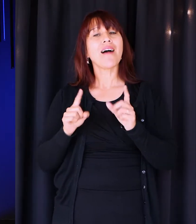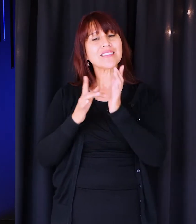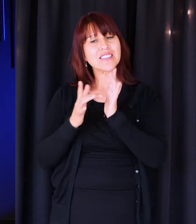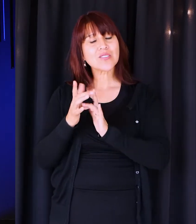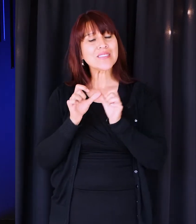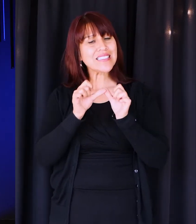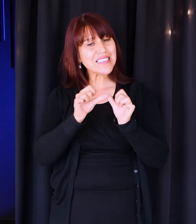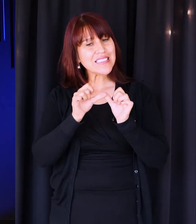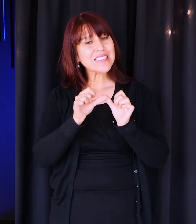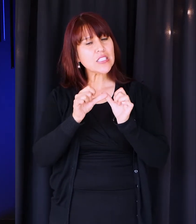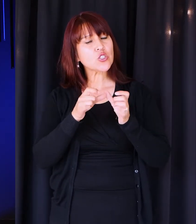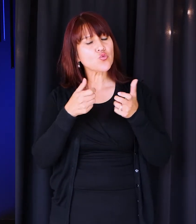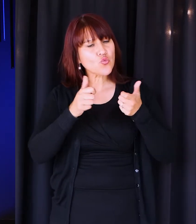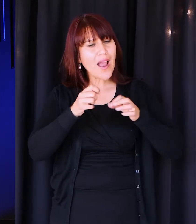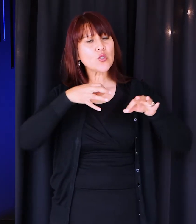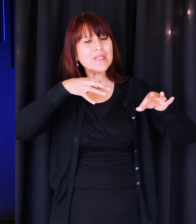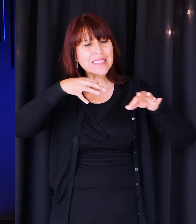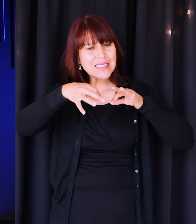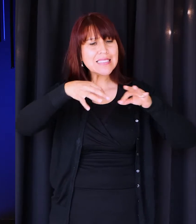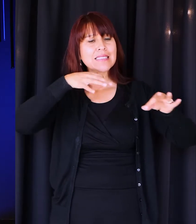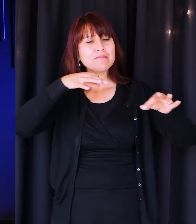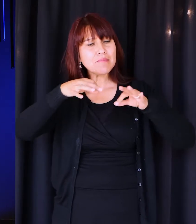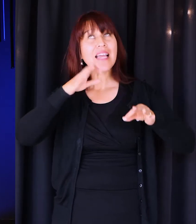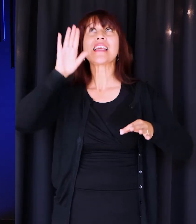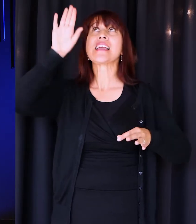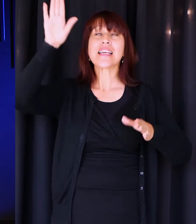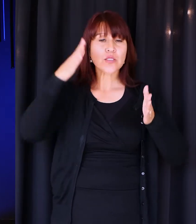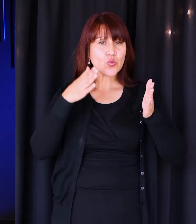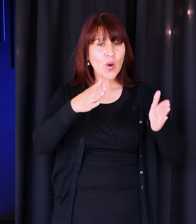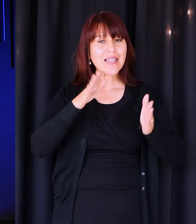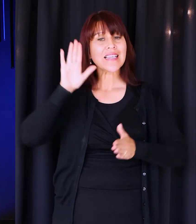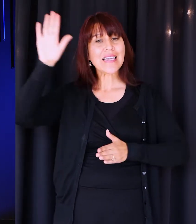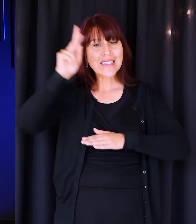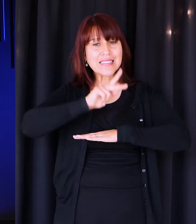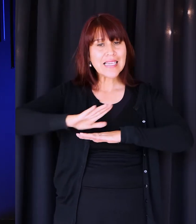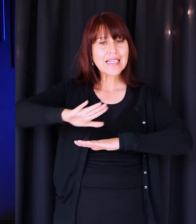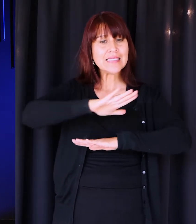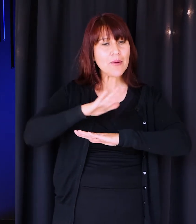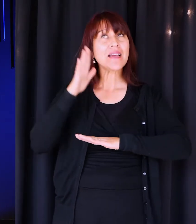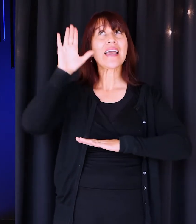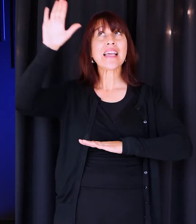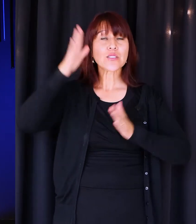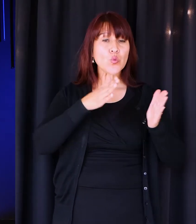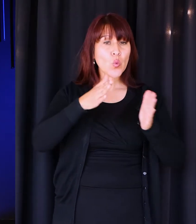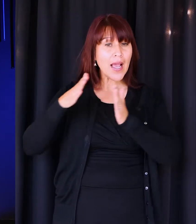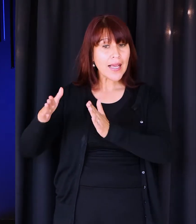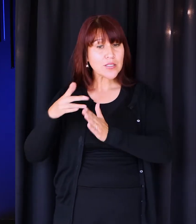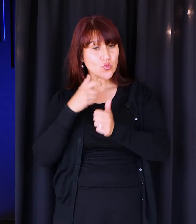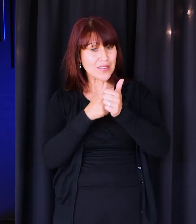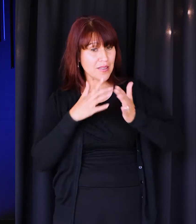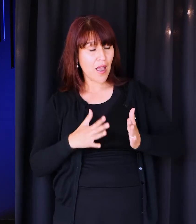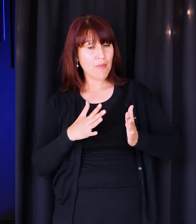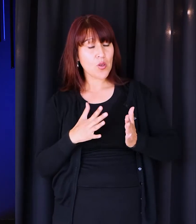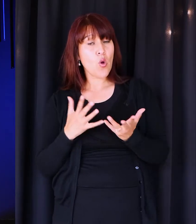constantly trying to explain his ways, his kingdom, his methods to the disciples because